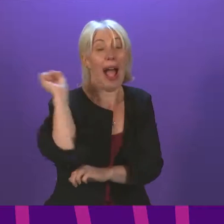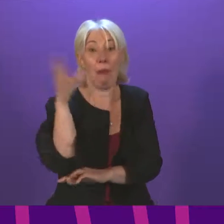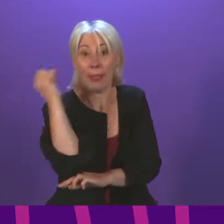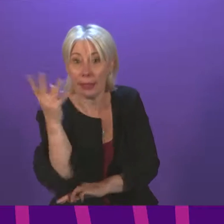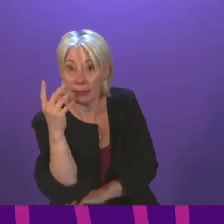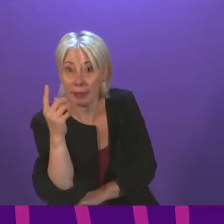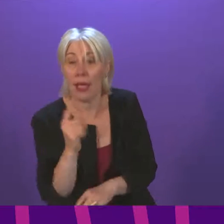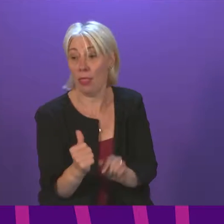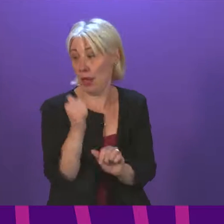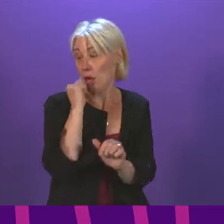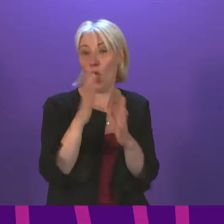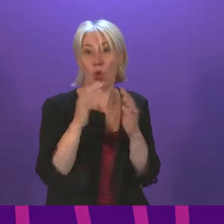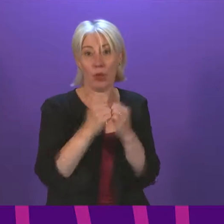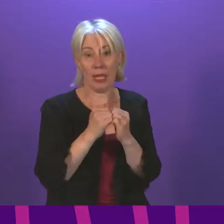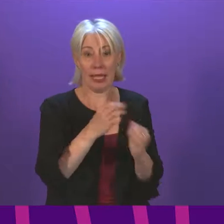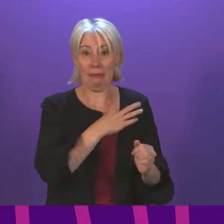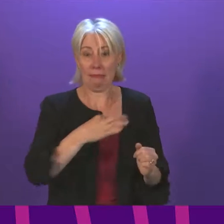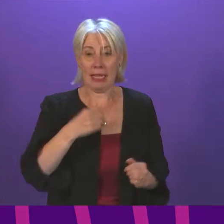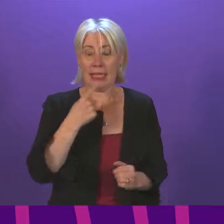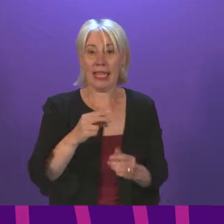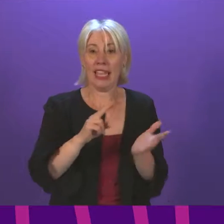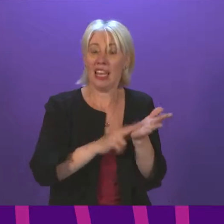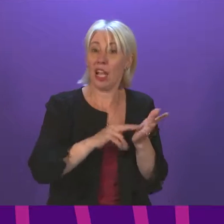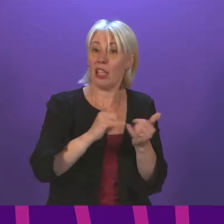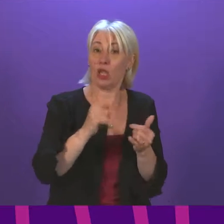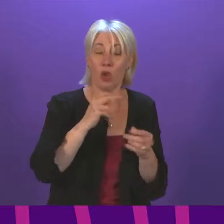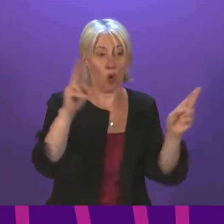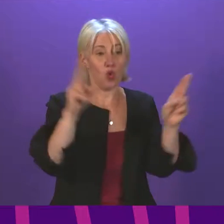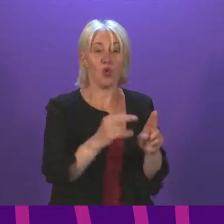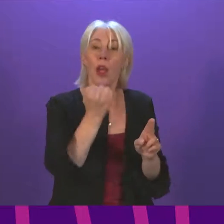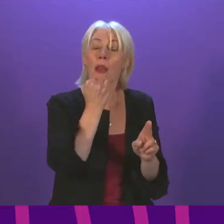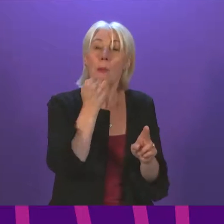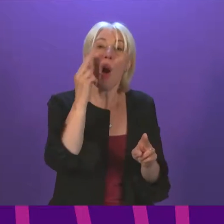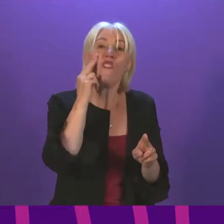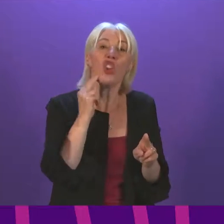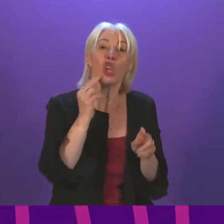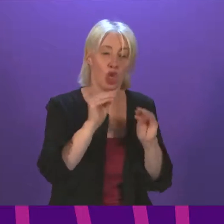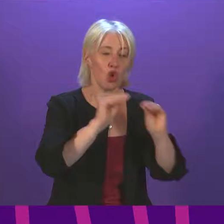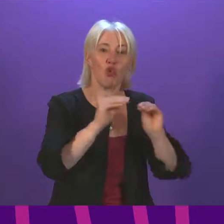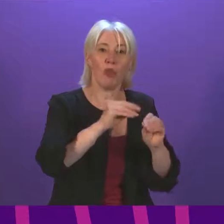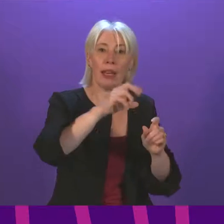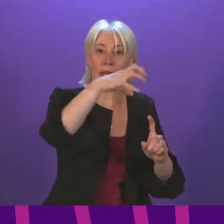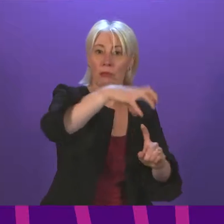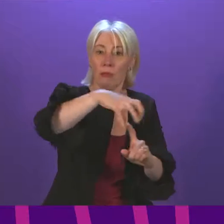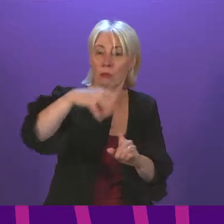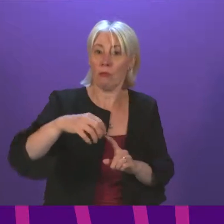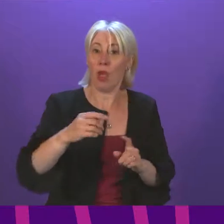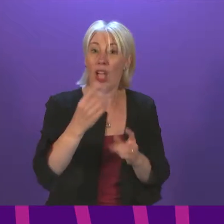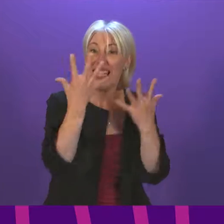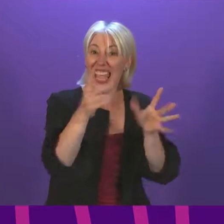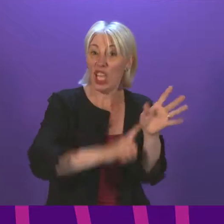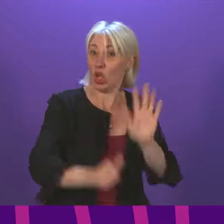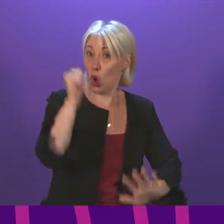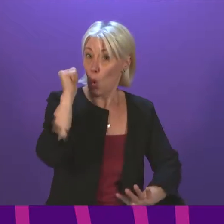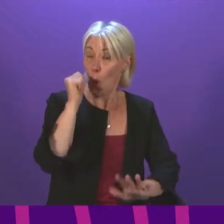weekend, a clinician said that Nicola Sturgeon reduced the number of nursing training places a decade ago, and these people would be skilled now